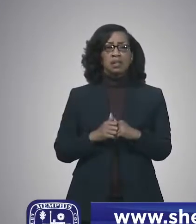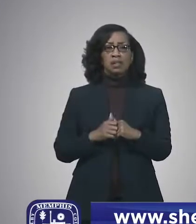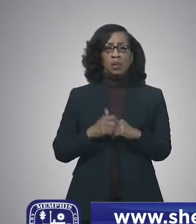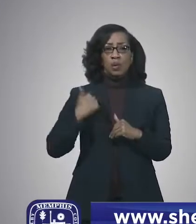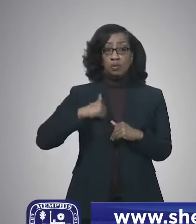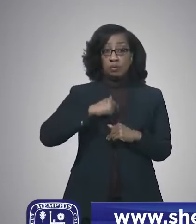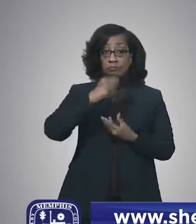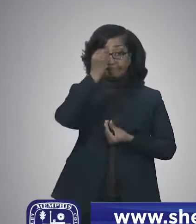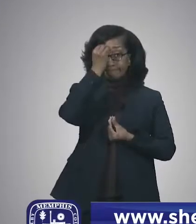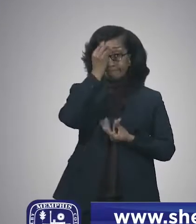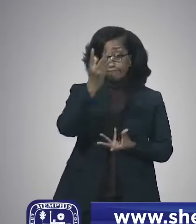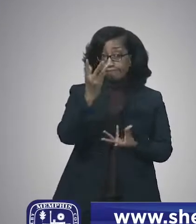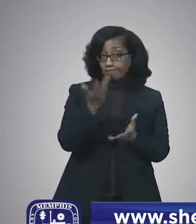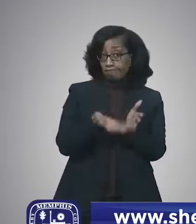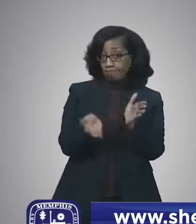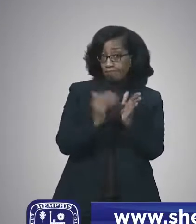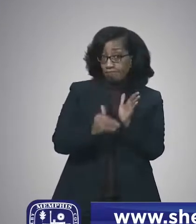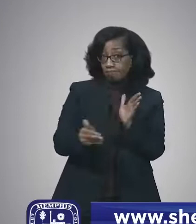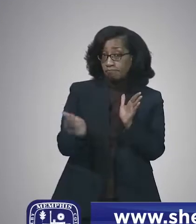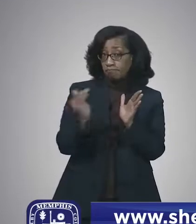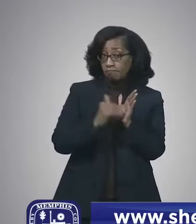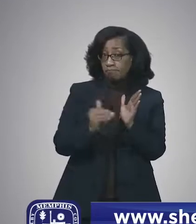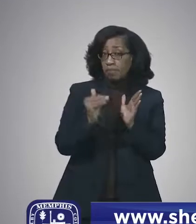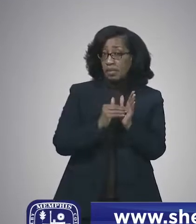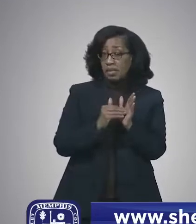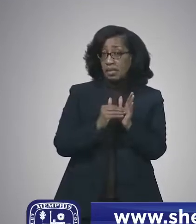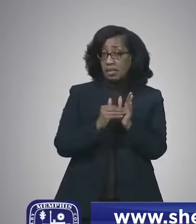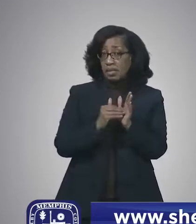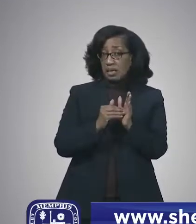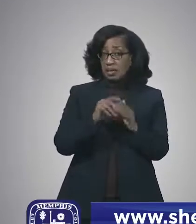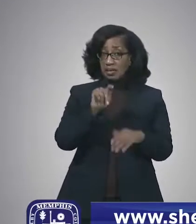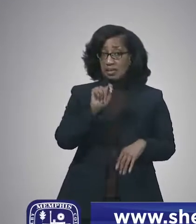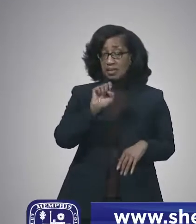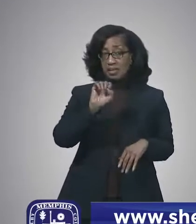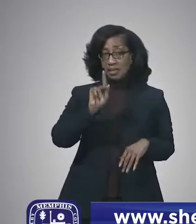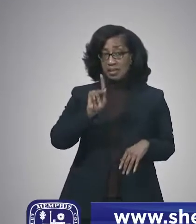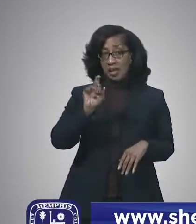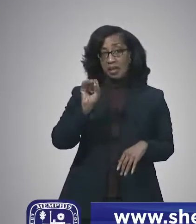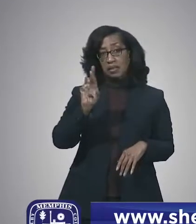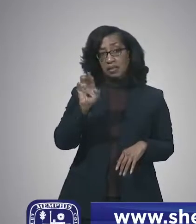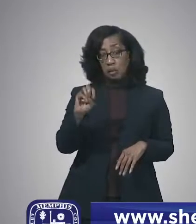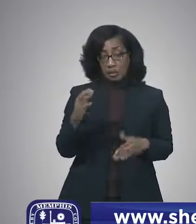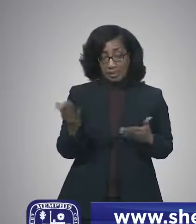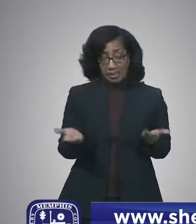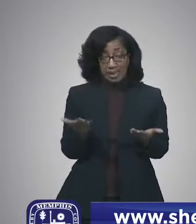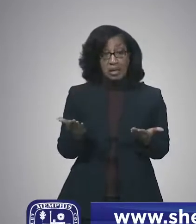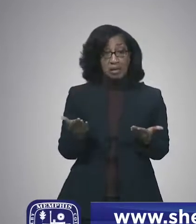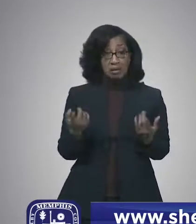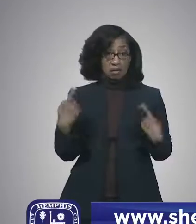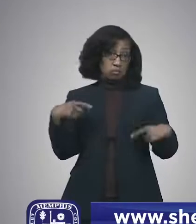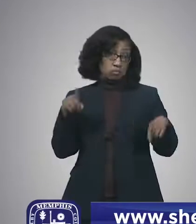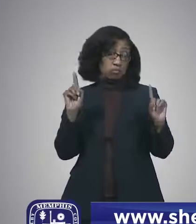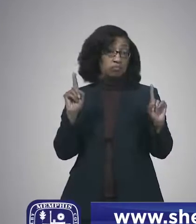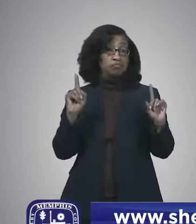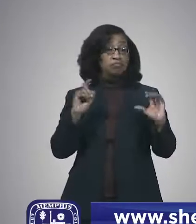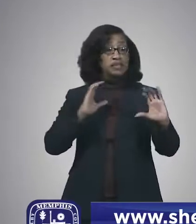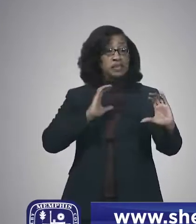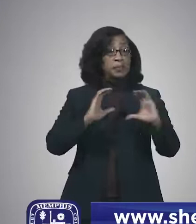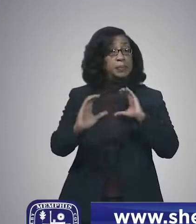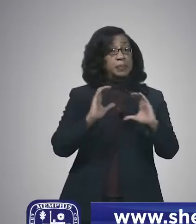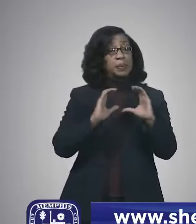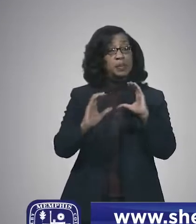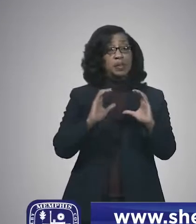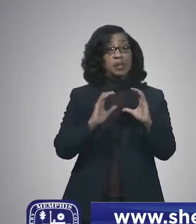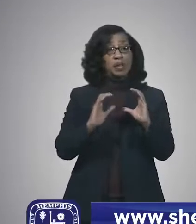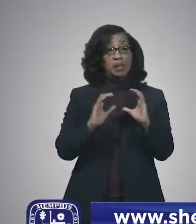shared many, many times before, the Joint COVID Task Force is here. It's working. It's communicating. It's